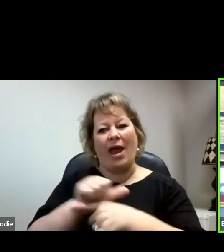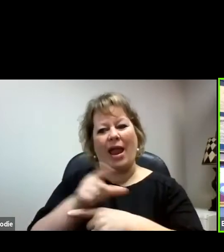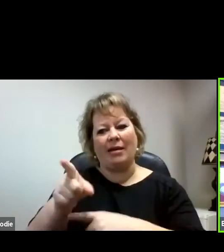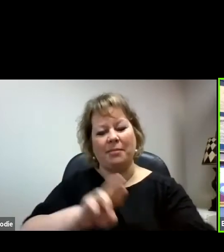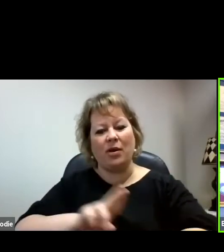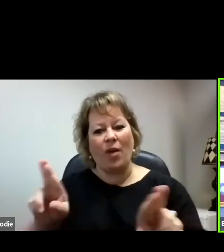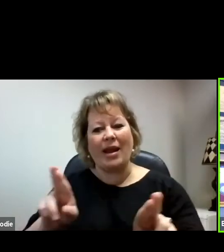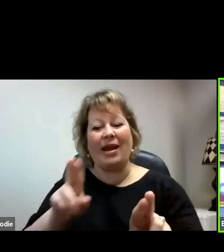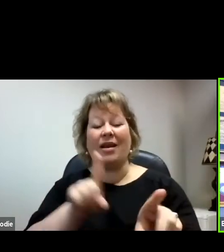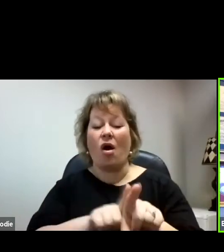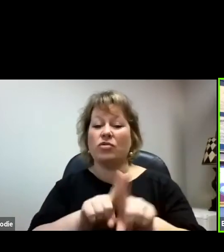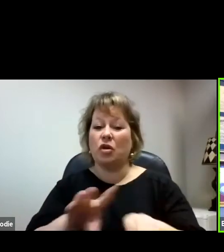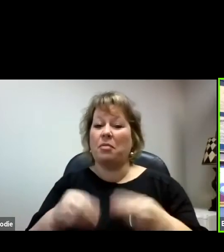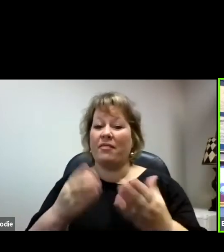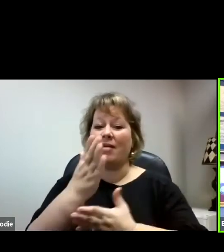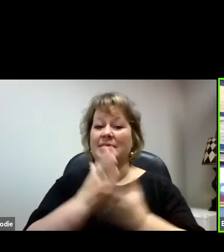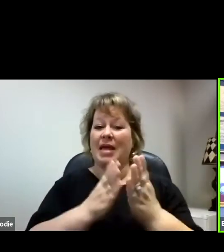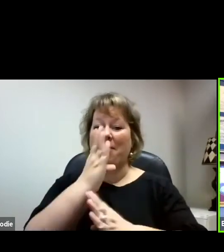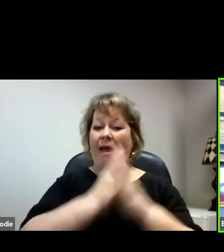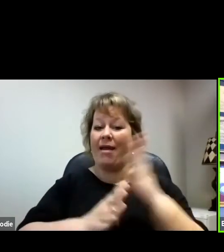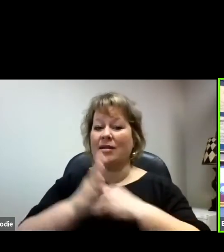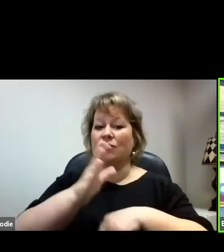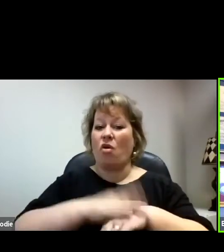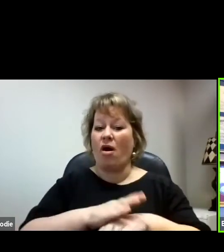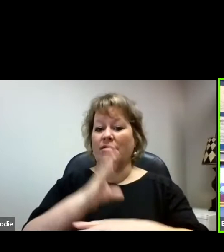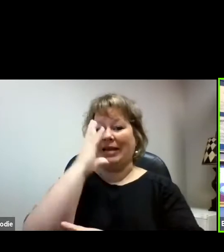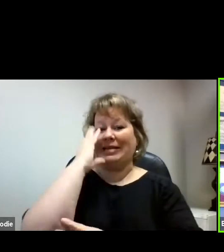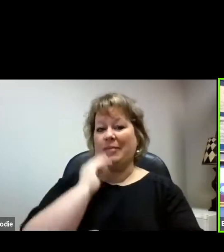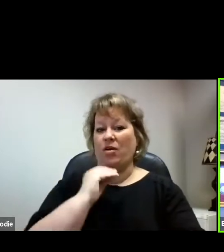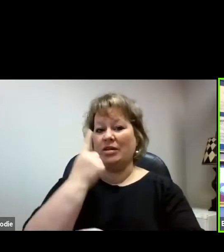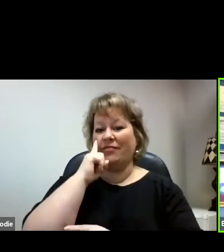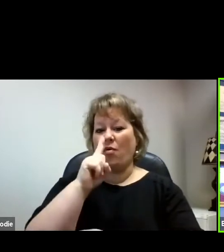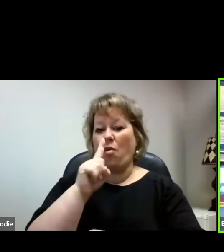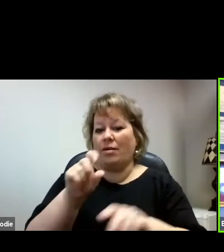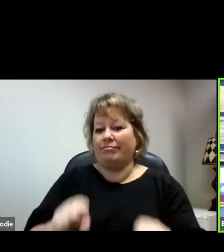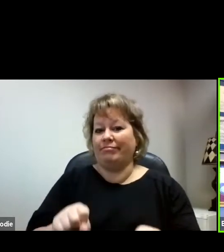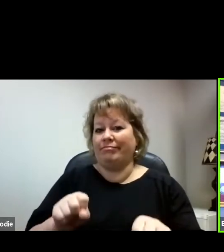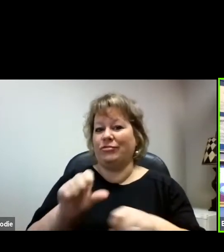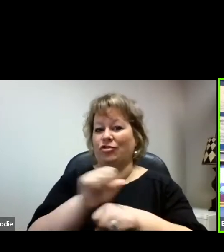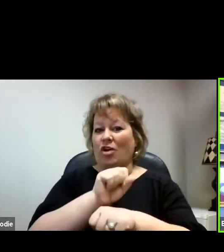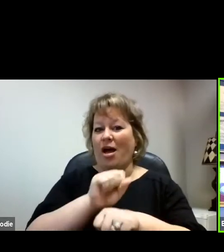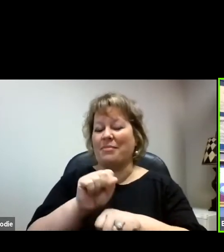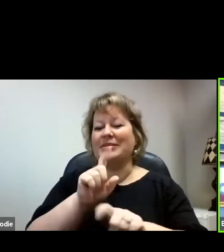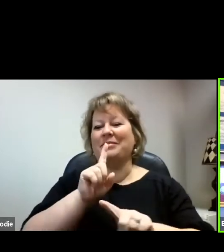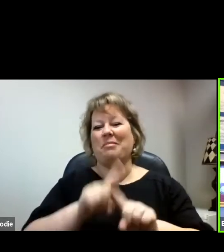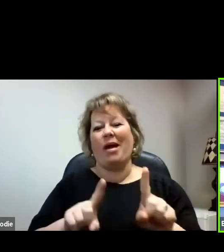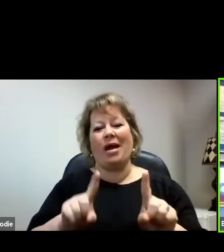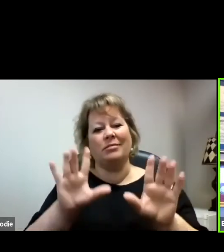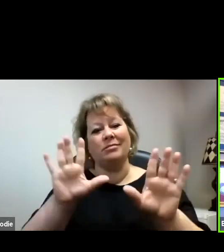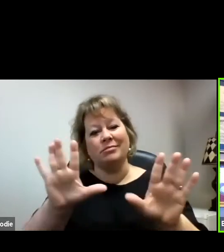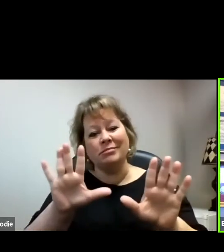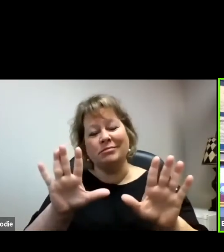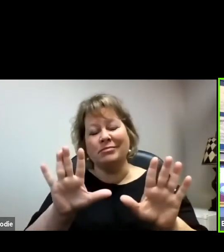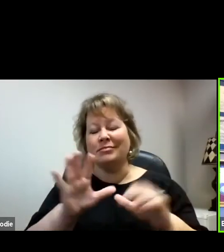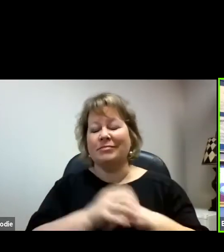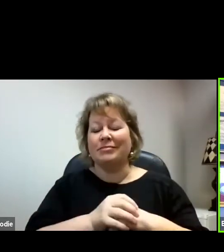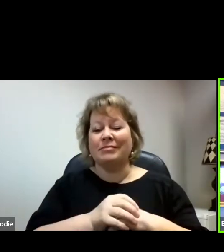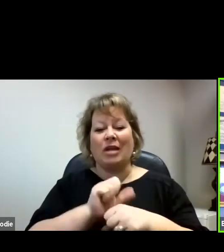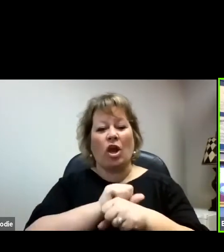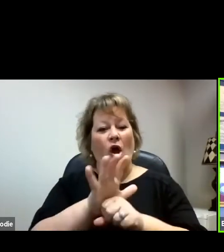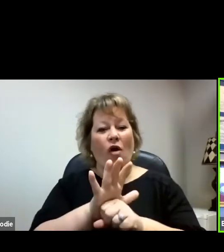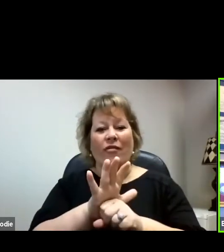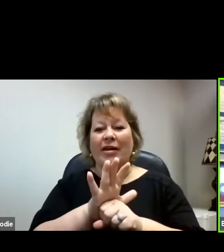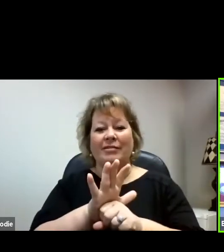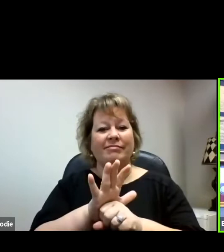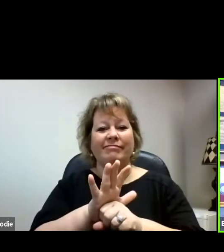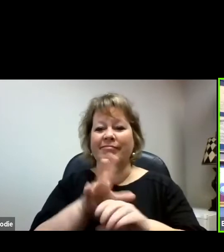some hands-on experience in some of the potential jobs. The bad news is COVID clipped that, and it